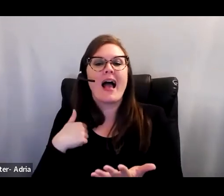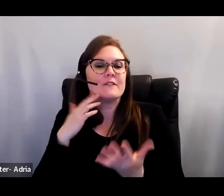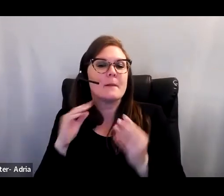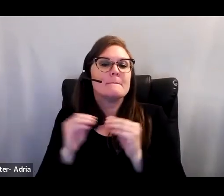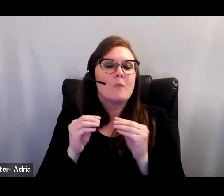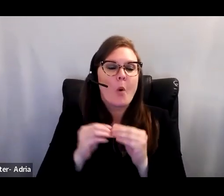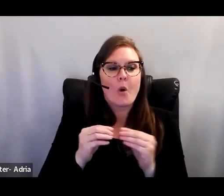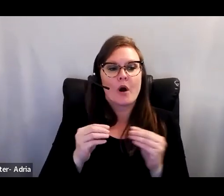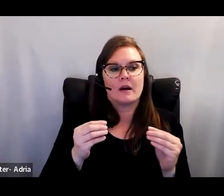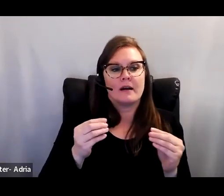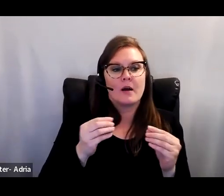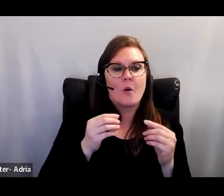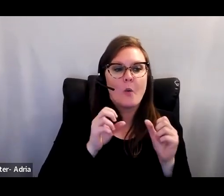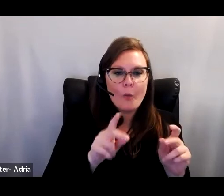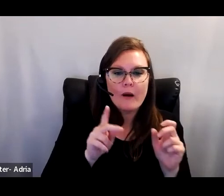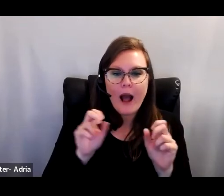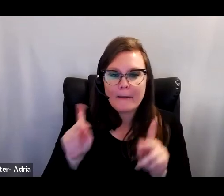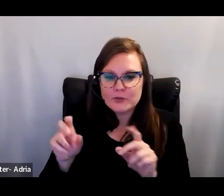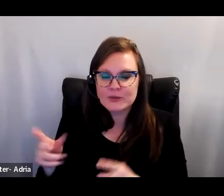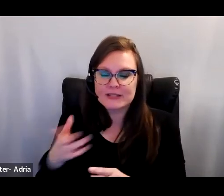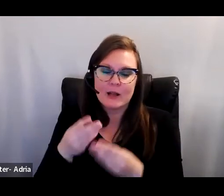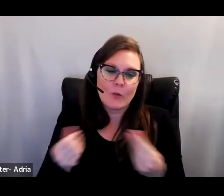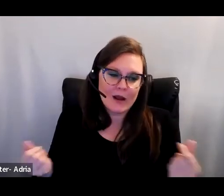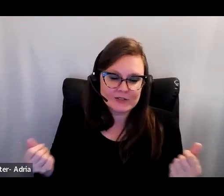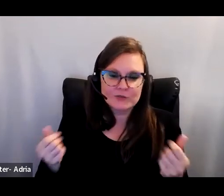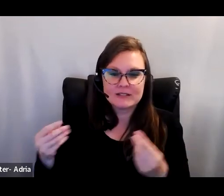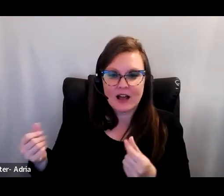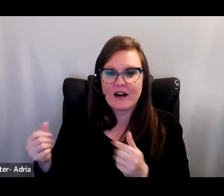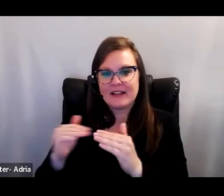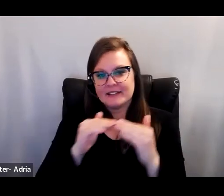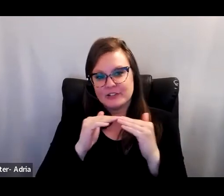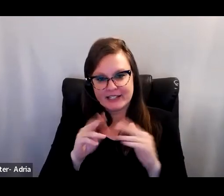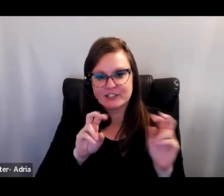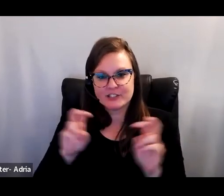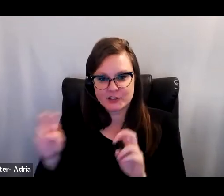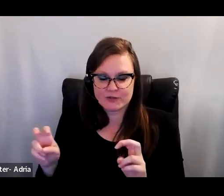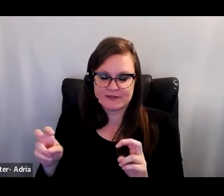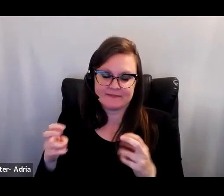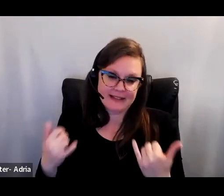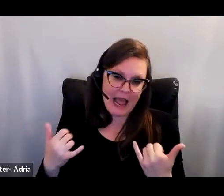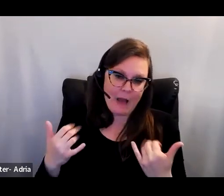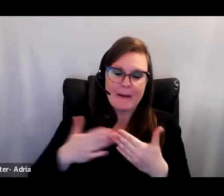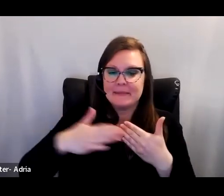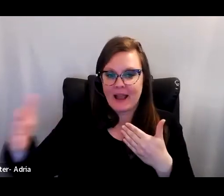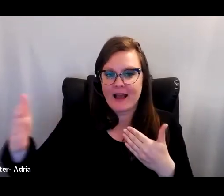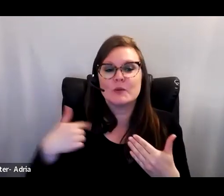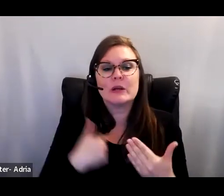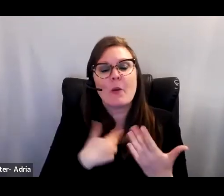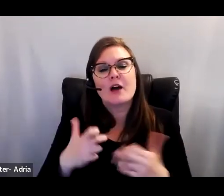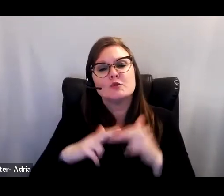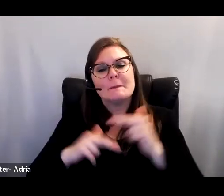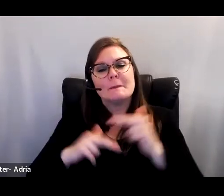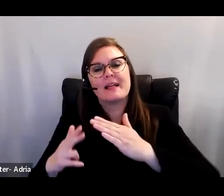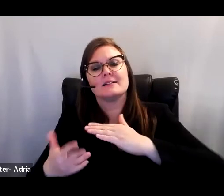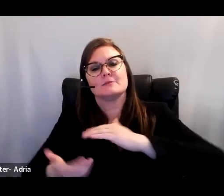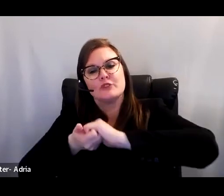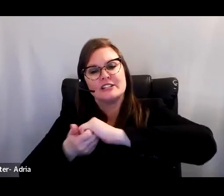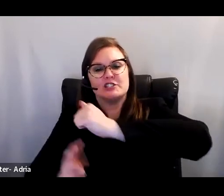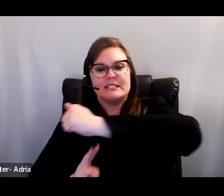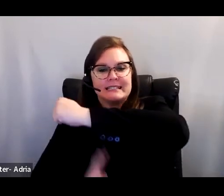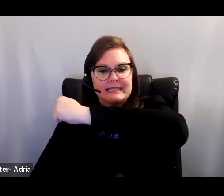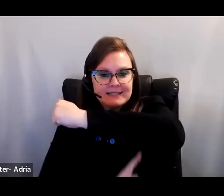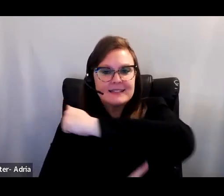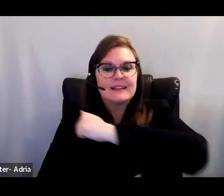some of the equity problems in education and beyond. In addition to building bridges across disciplines, we also need to cross